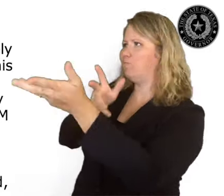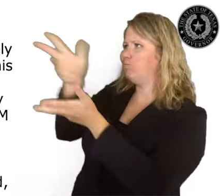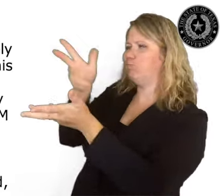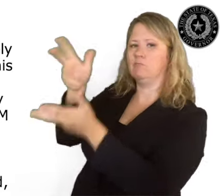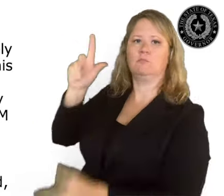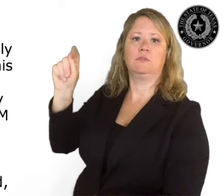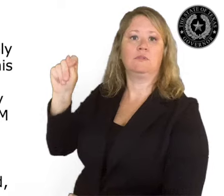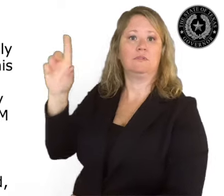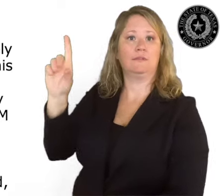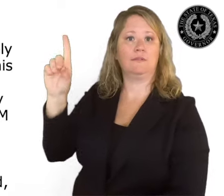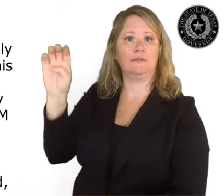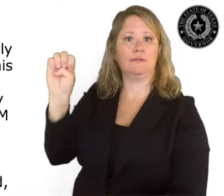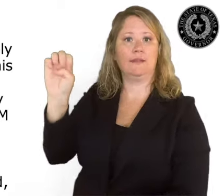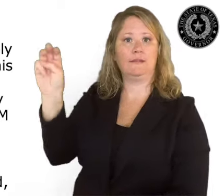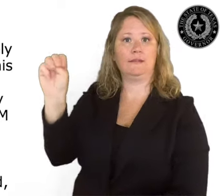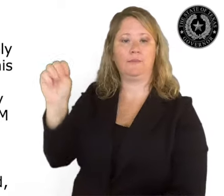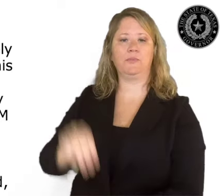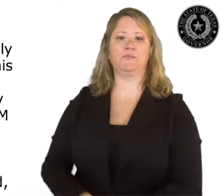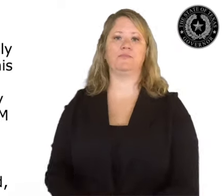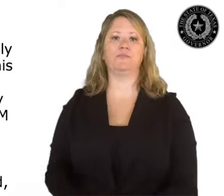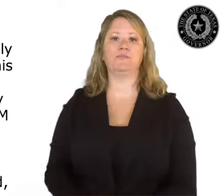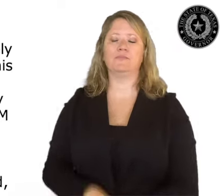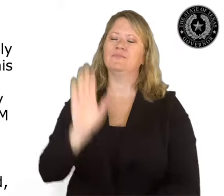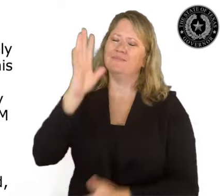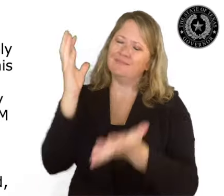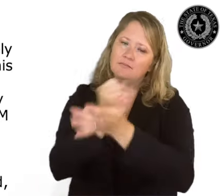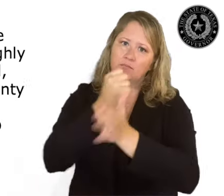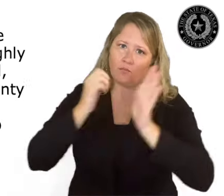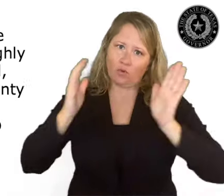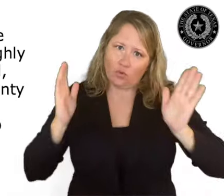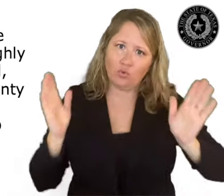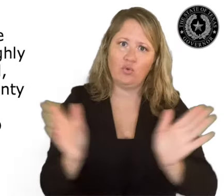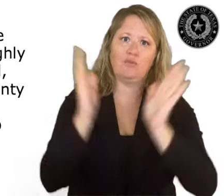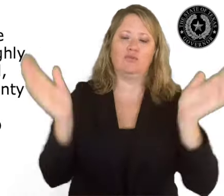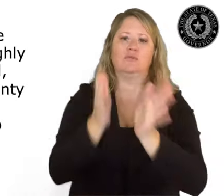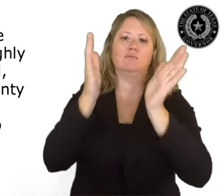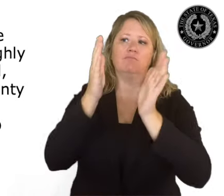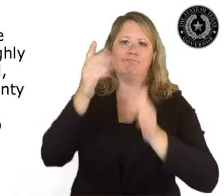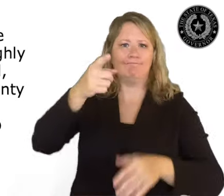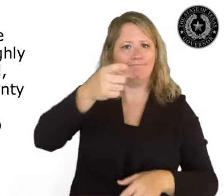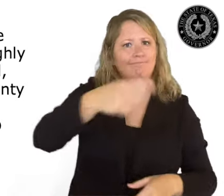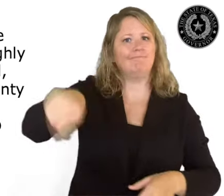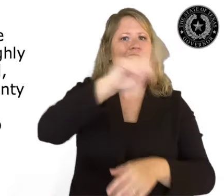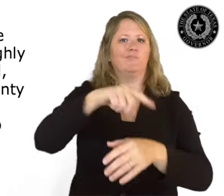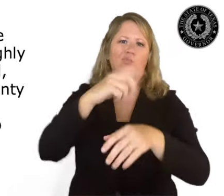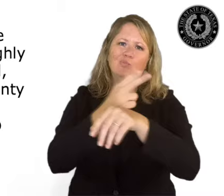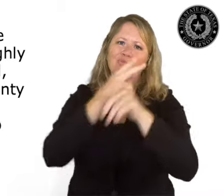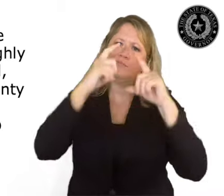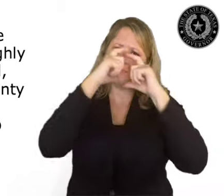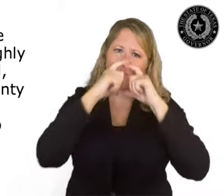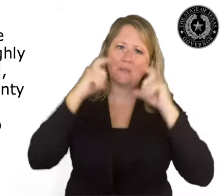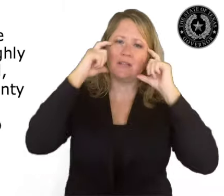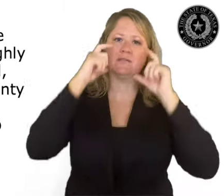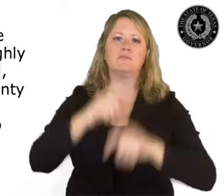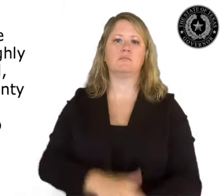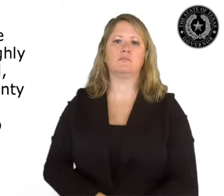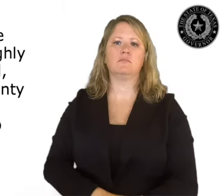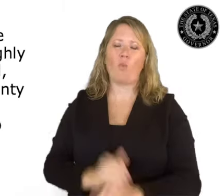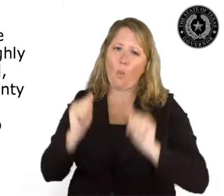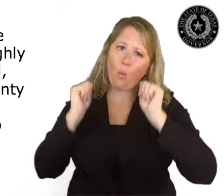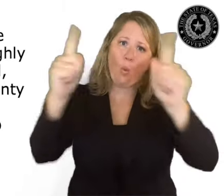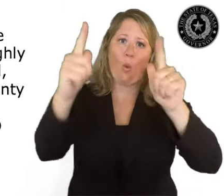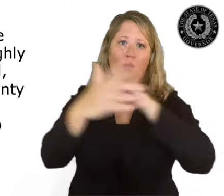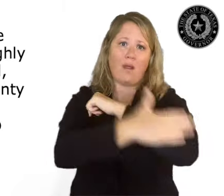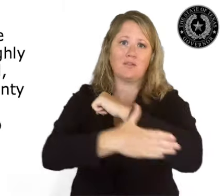TDEM the required face covering attestation form, provided however that wearing a face covering is highly